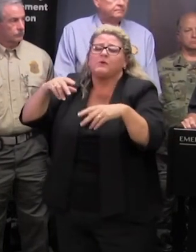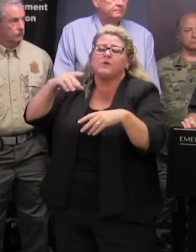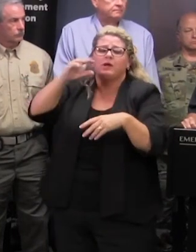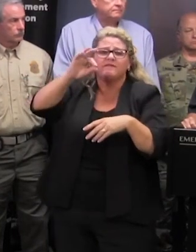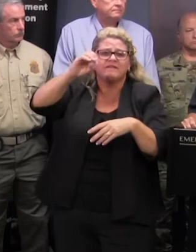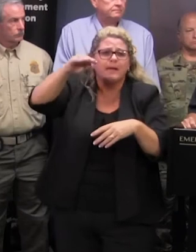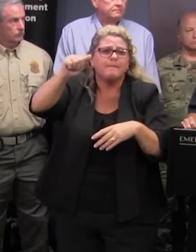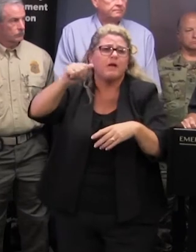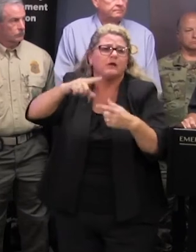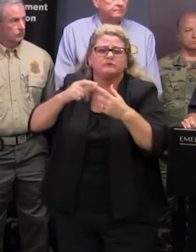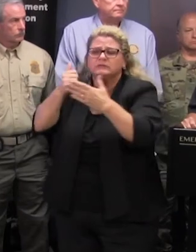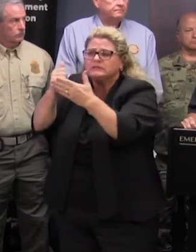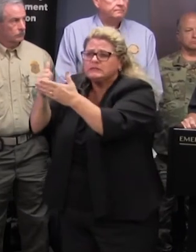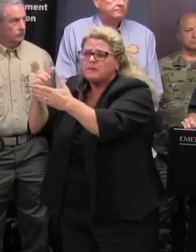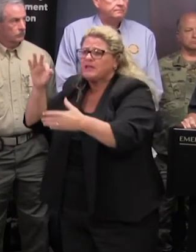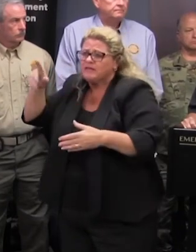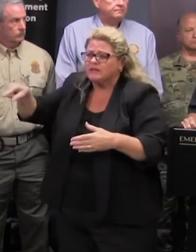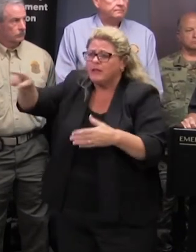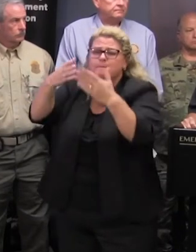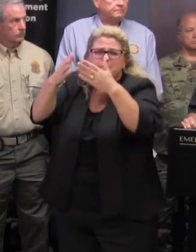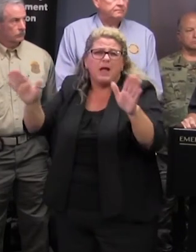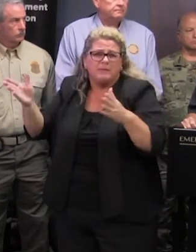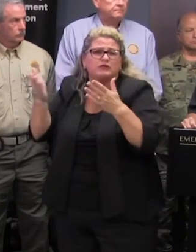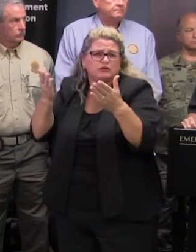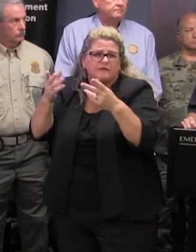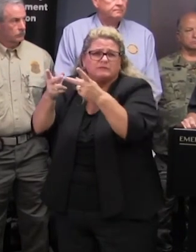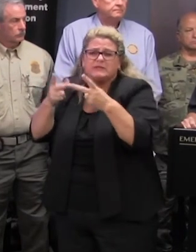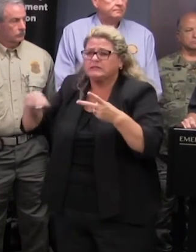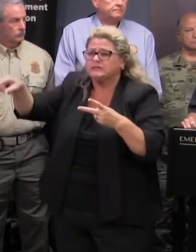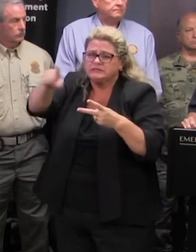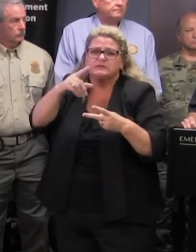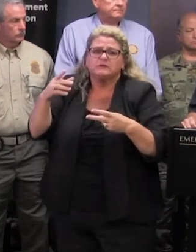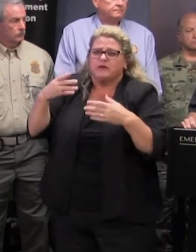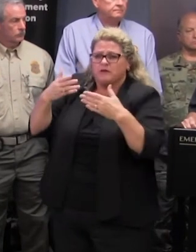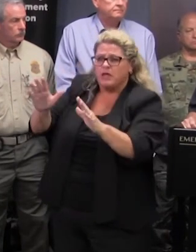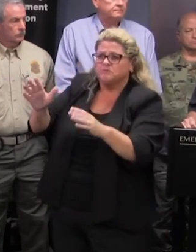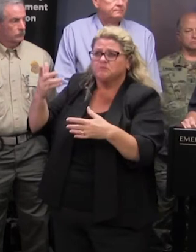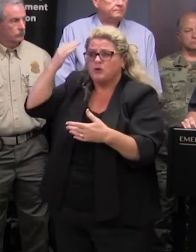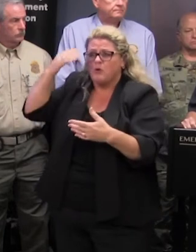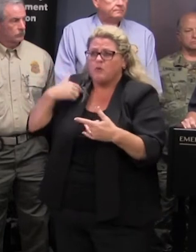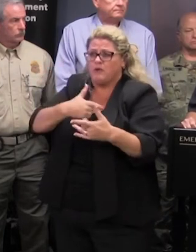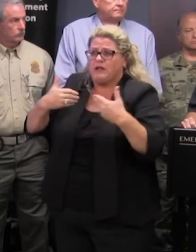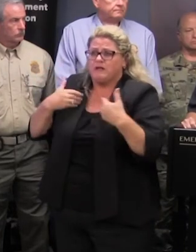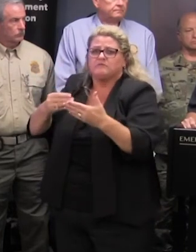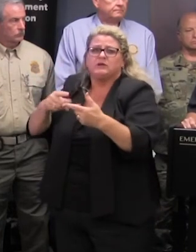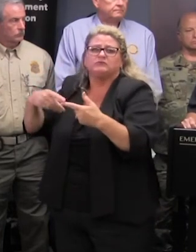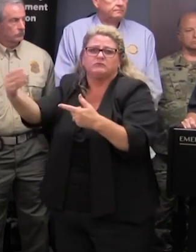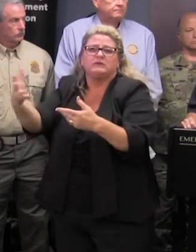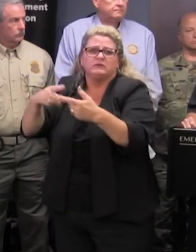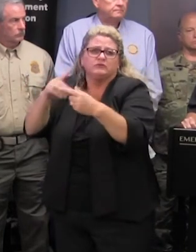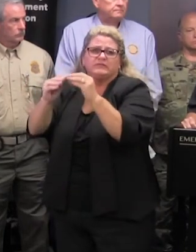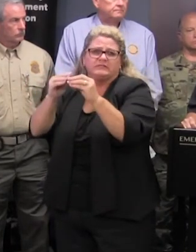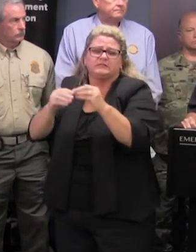uh individual assistance and all the categories of public assistance infrastructure repair uh as soon as we can and we'll continue to plot